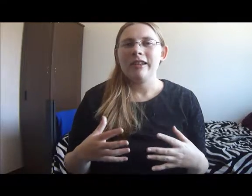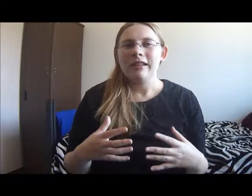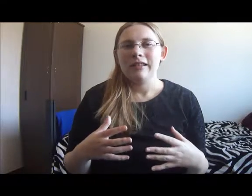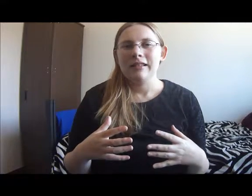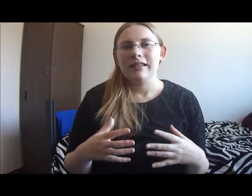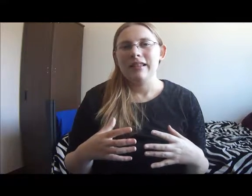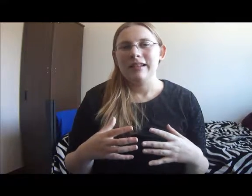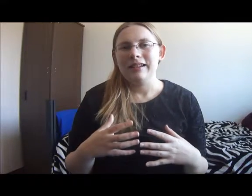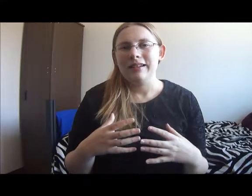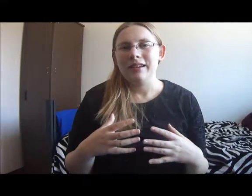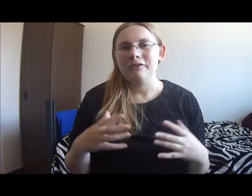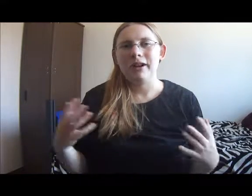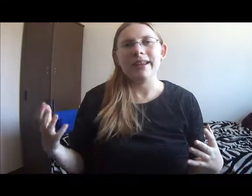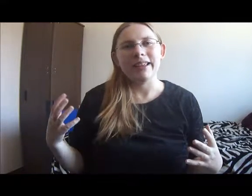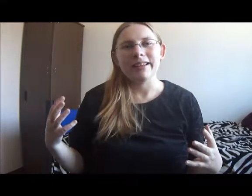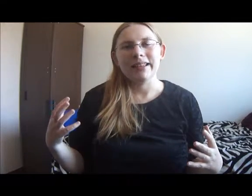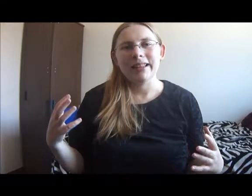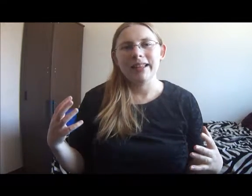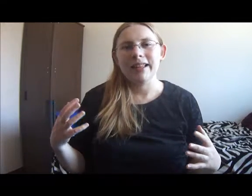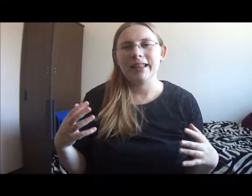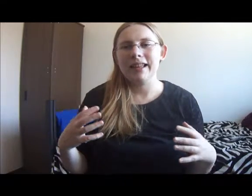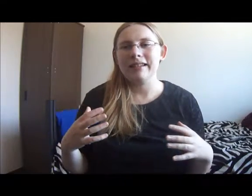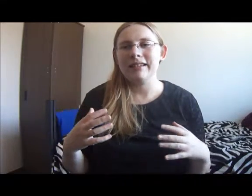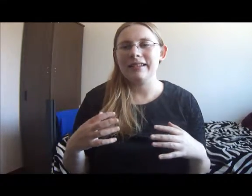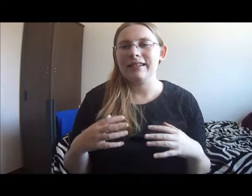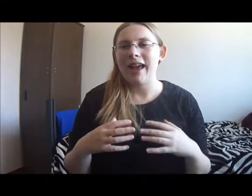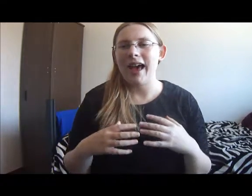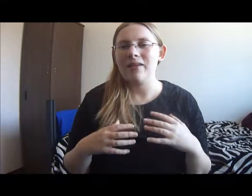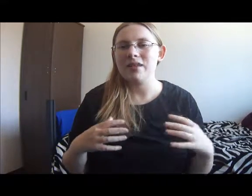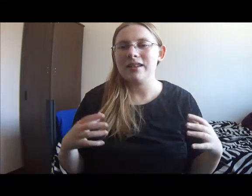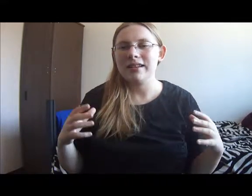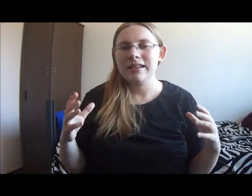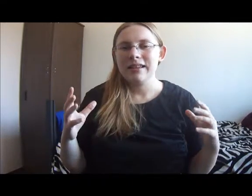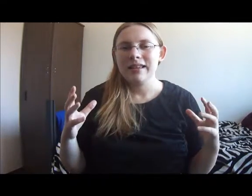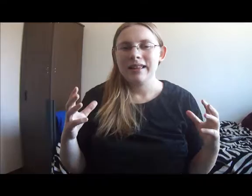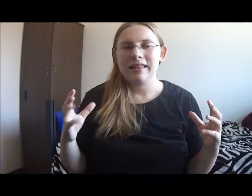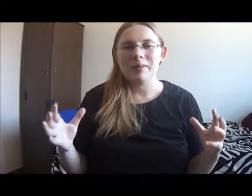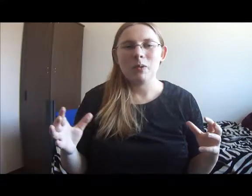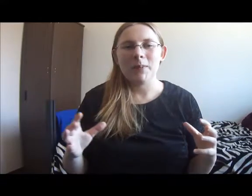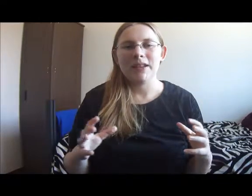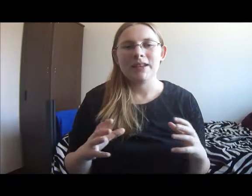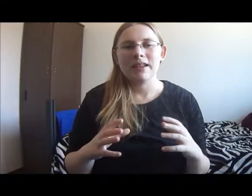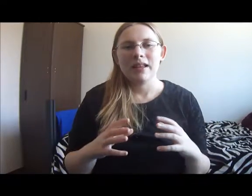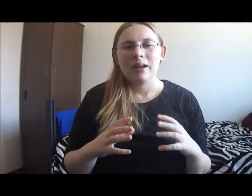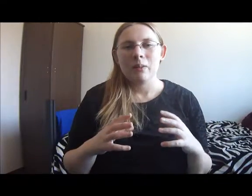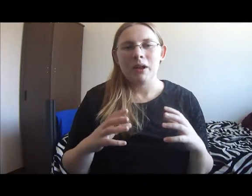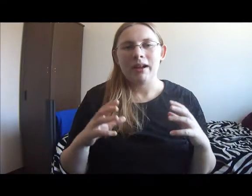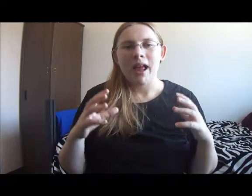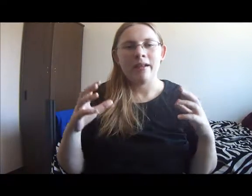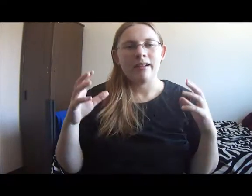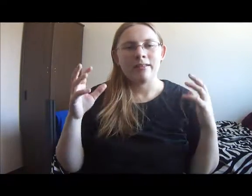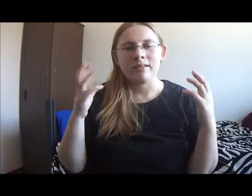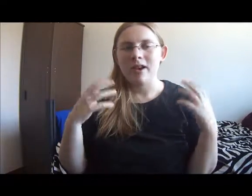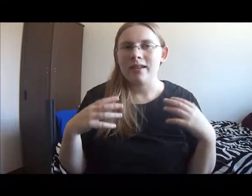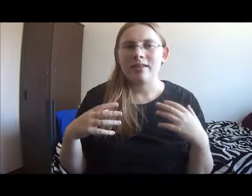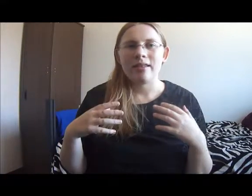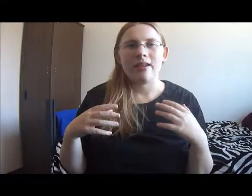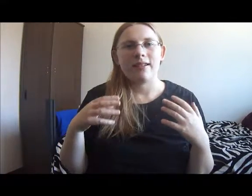in writing. And to have it in this moment where Harry's thoughts are